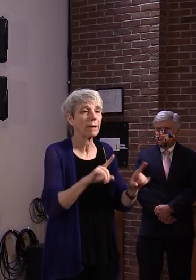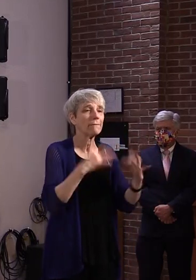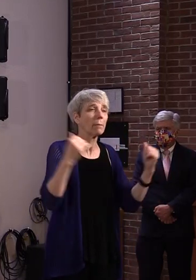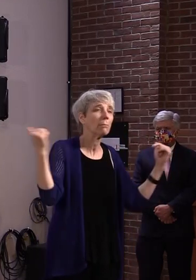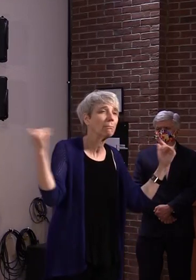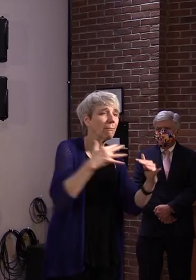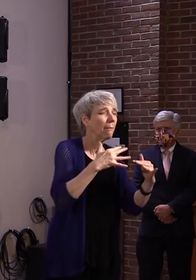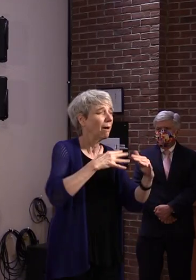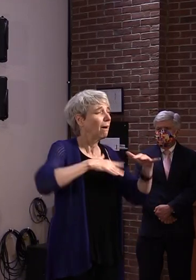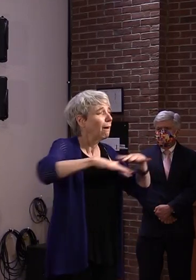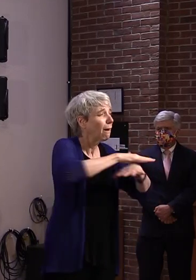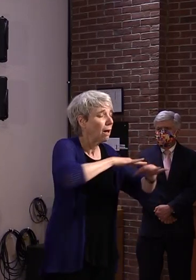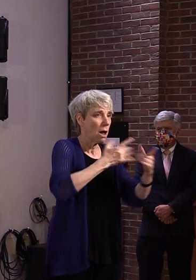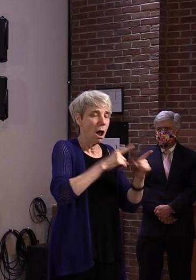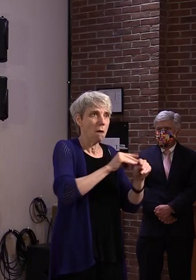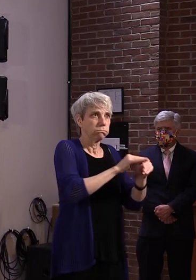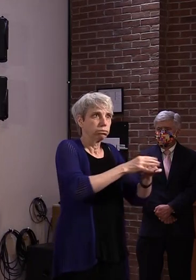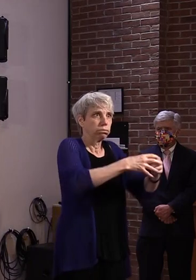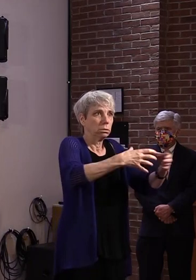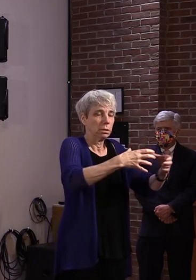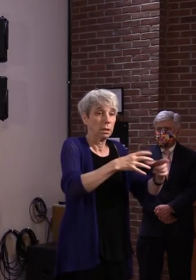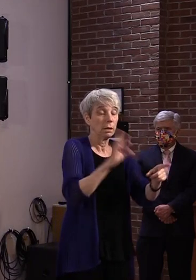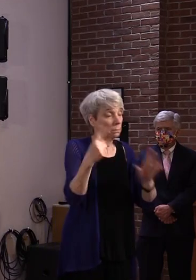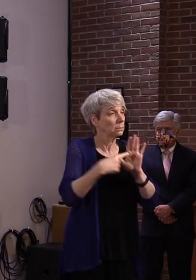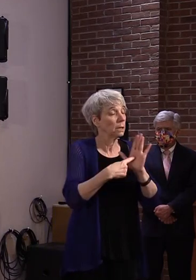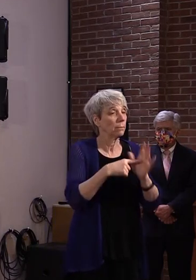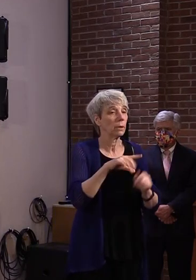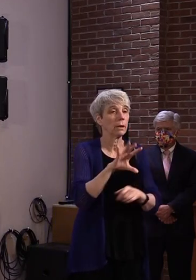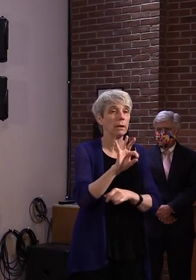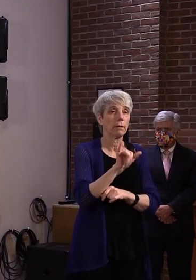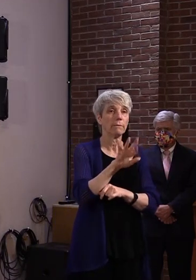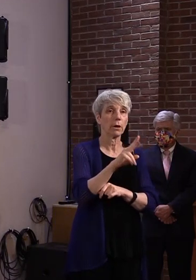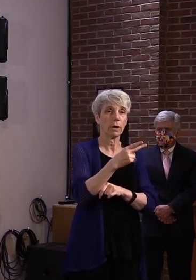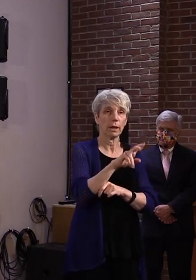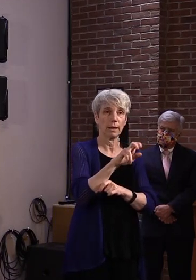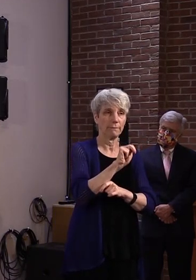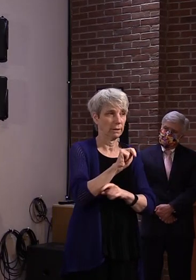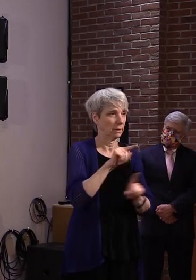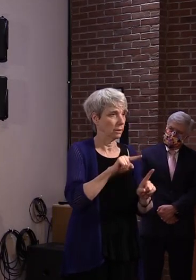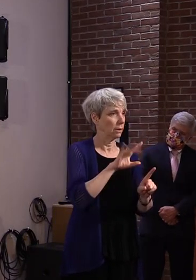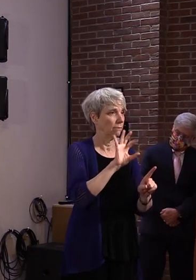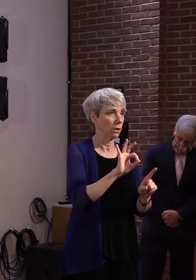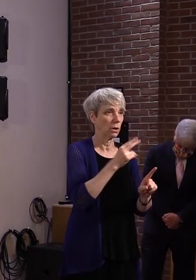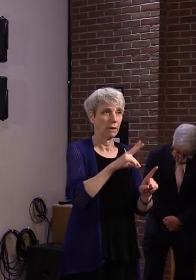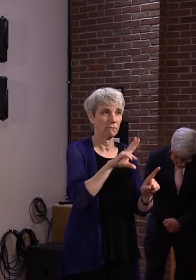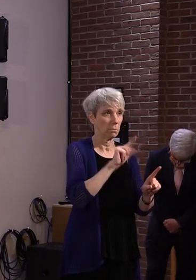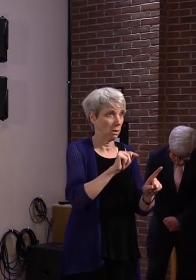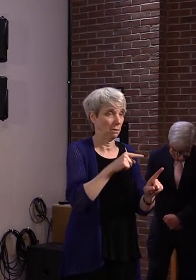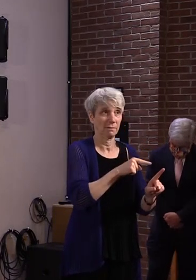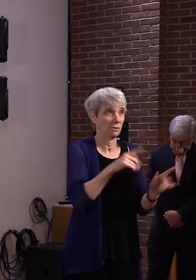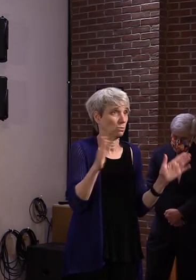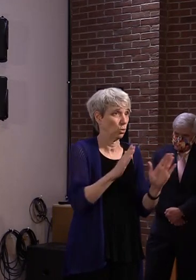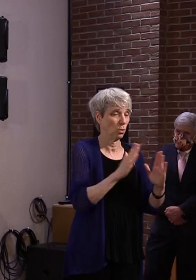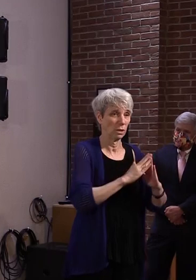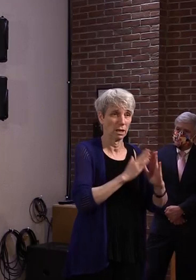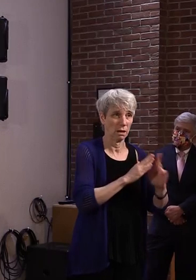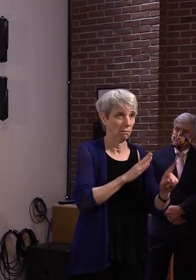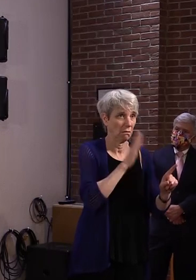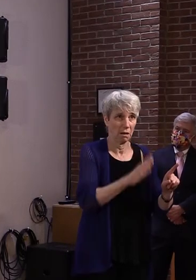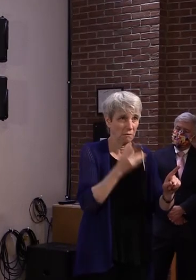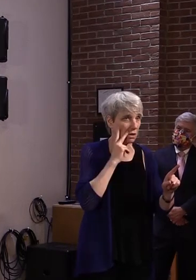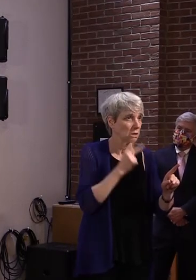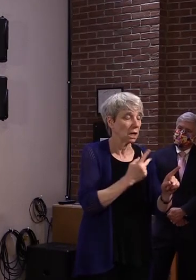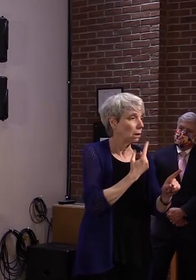Never had they seen a test site prior to having an outbreak. And even though people can